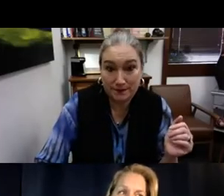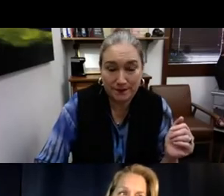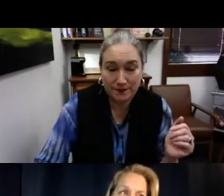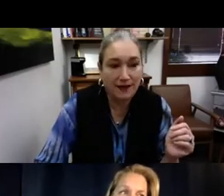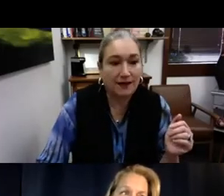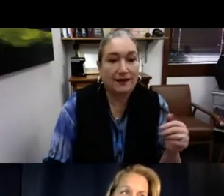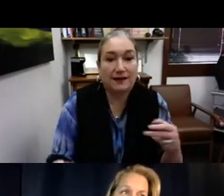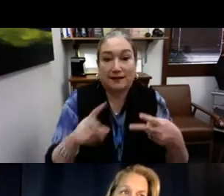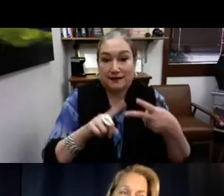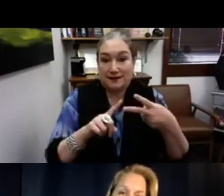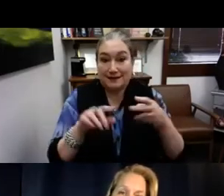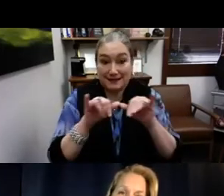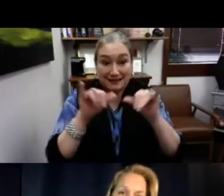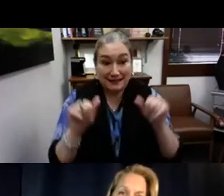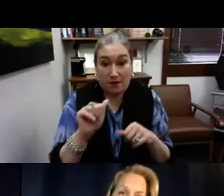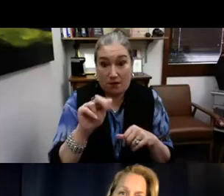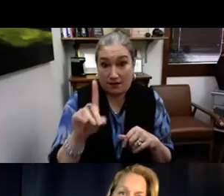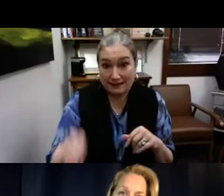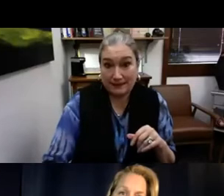actually rejecting the use of sign language.